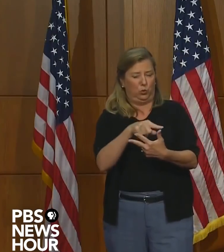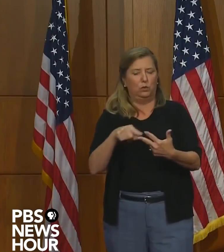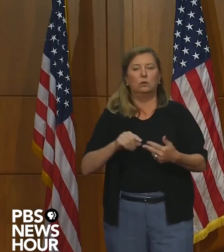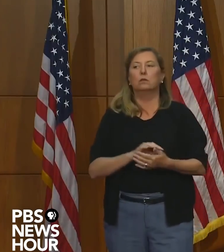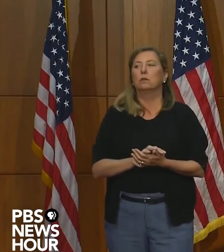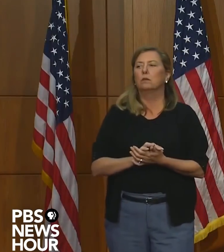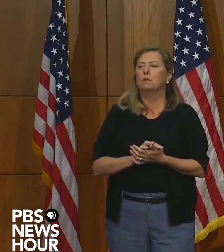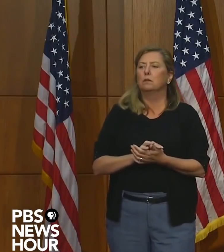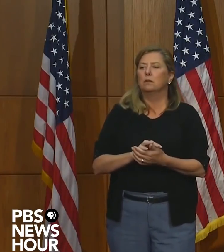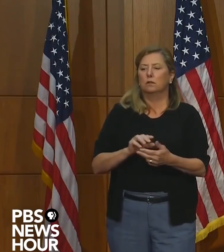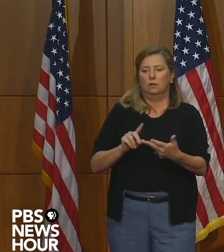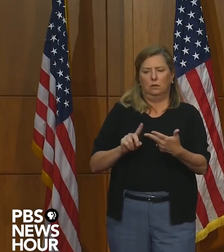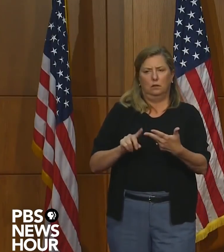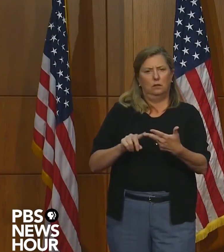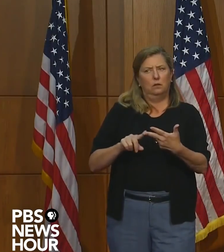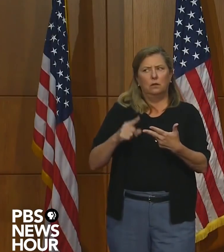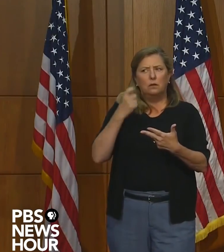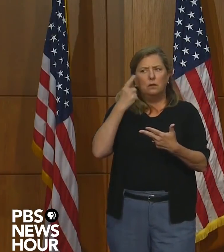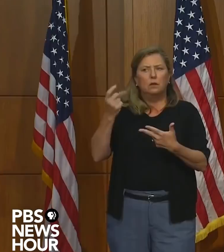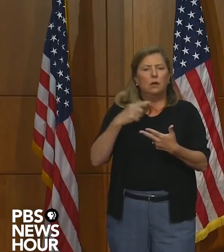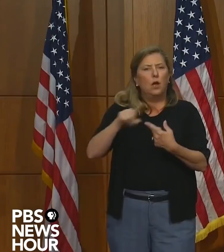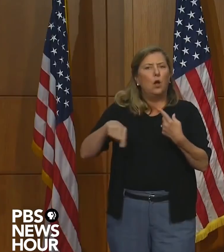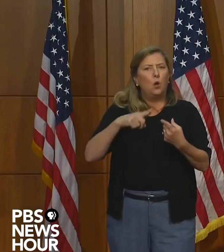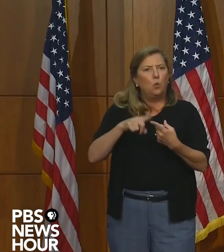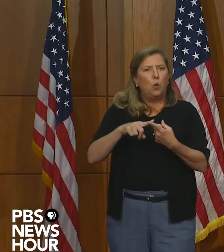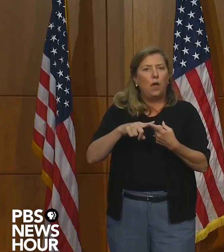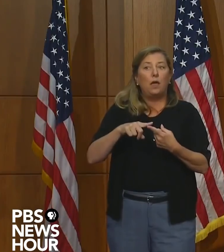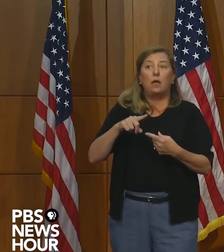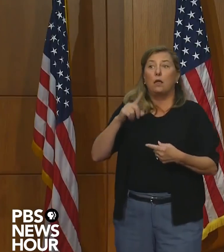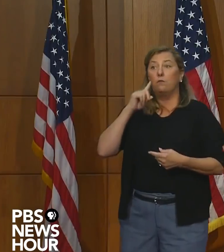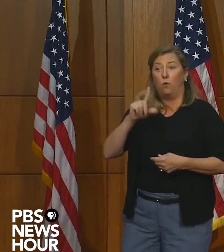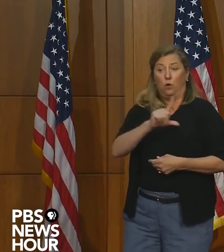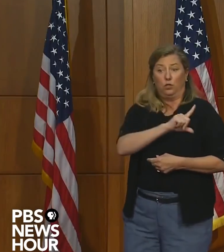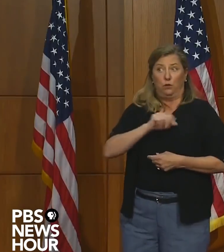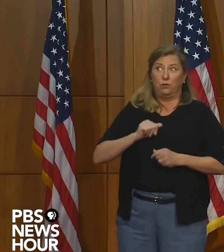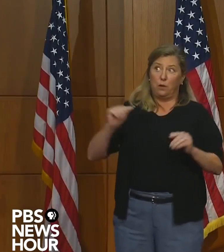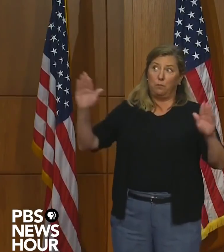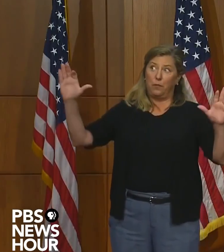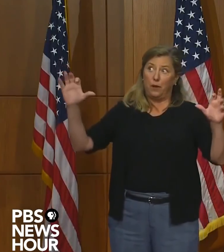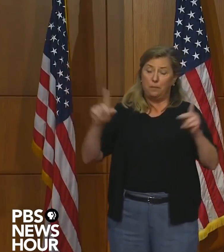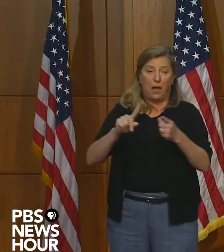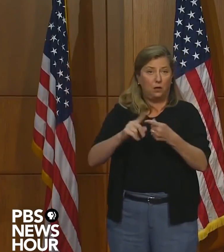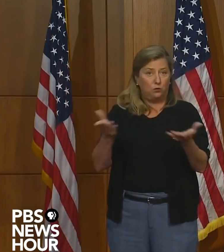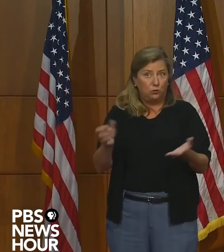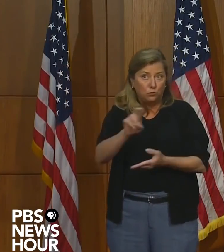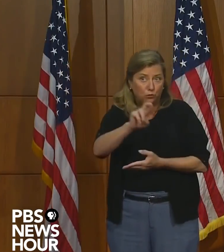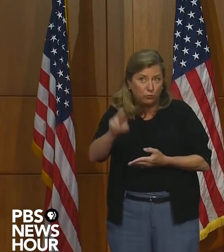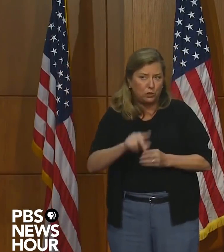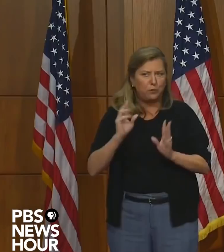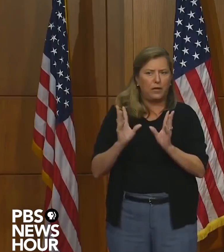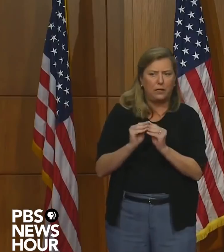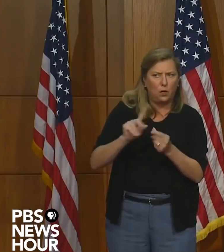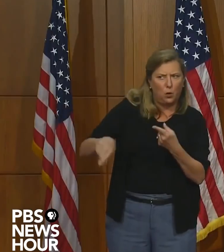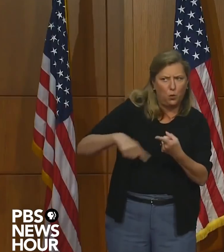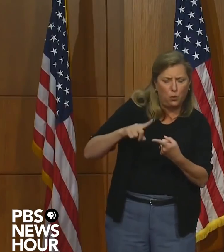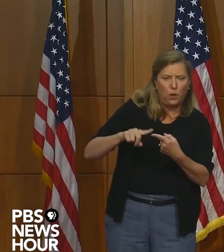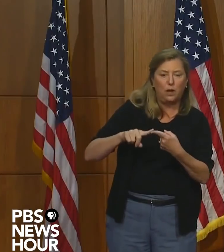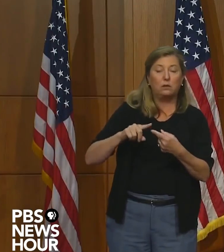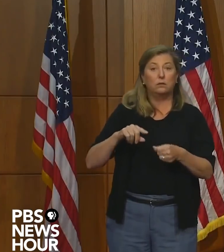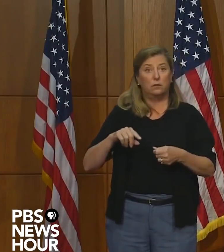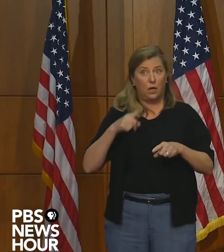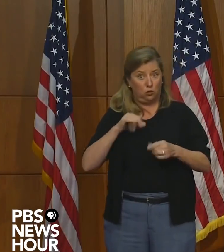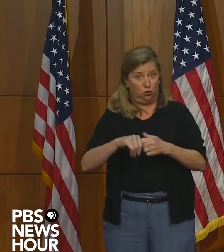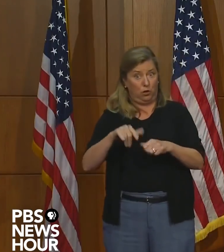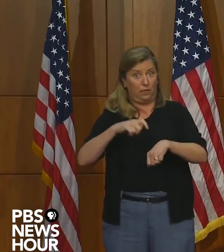the, the last part of your question was when are we going to call the legislature back to Richmond? And, and what will our priorities